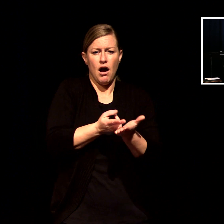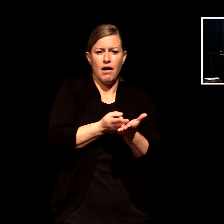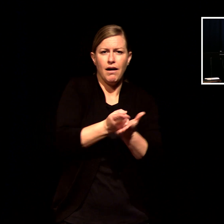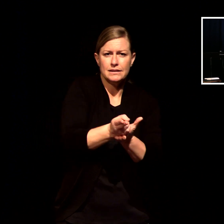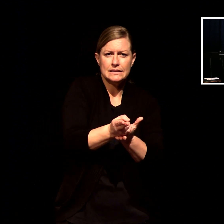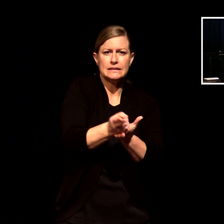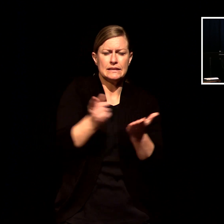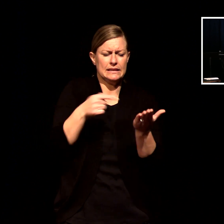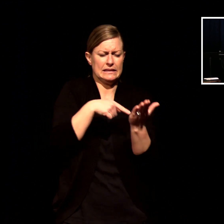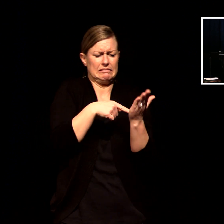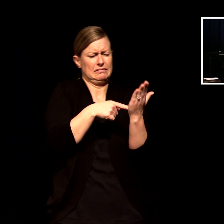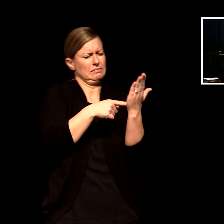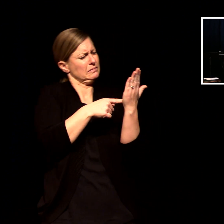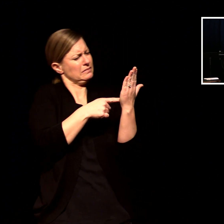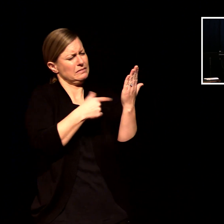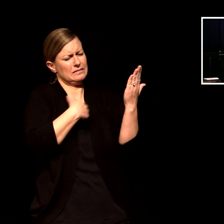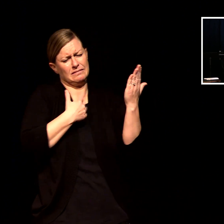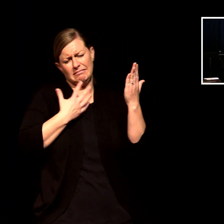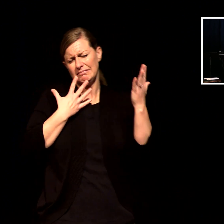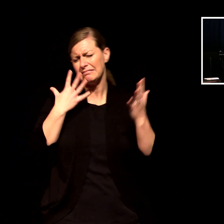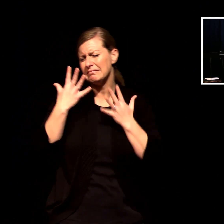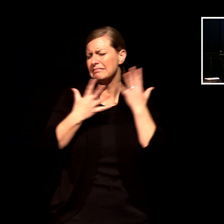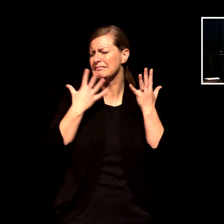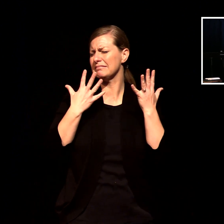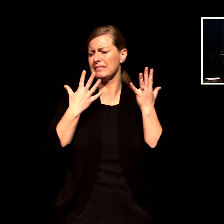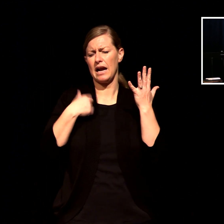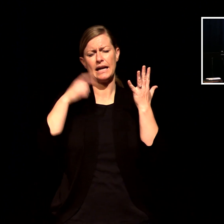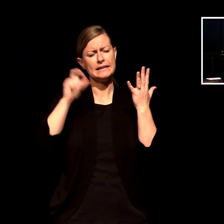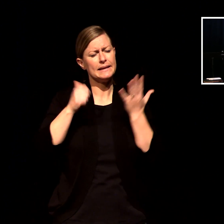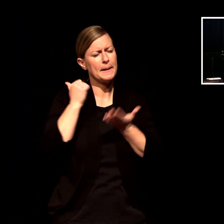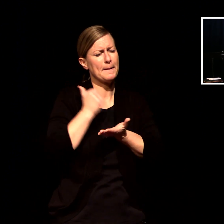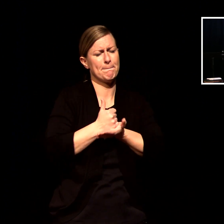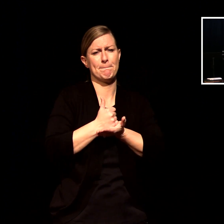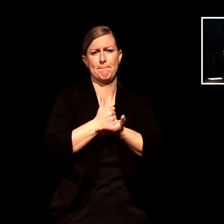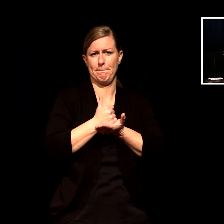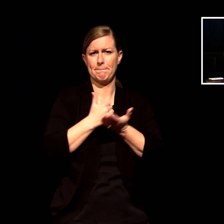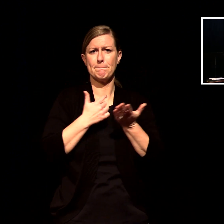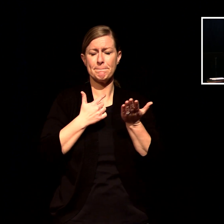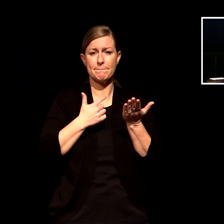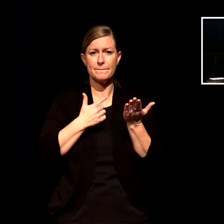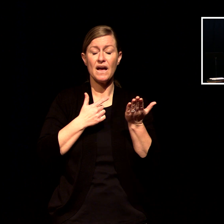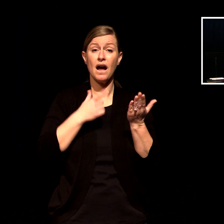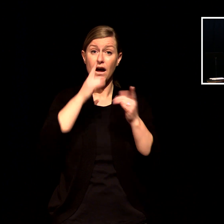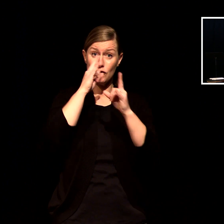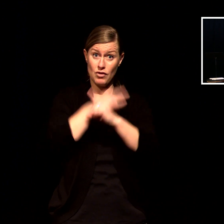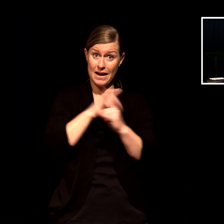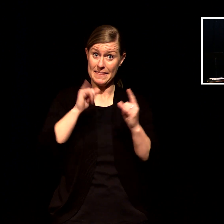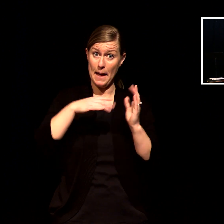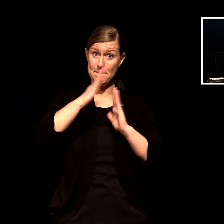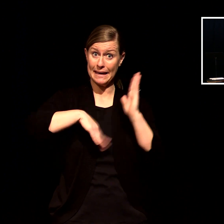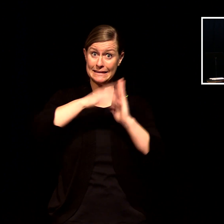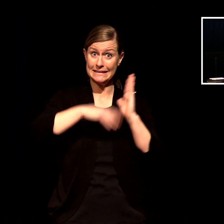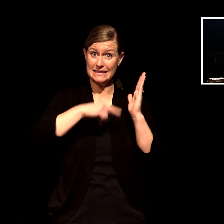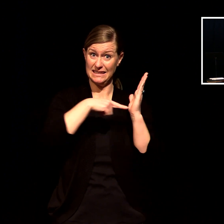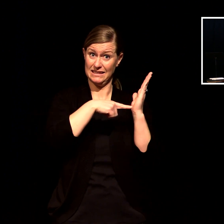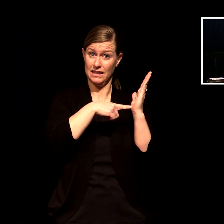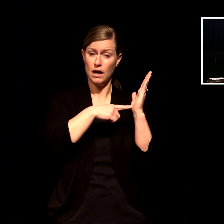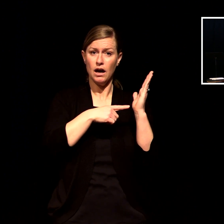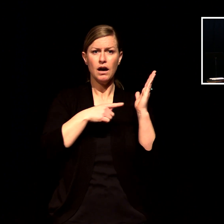and need for rescue and the irony of this painting is that it's a portrait of